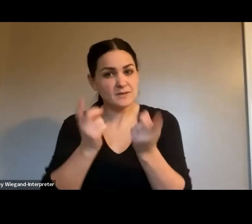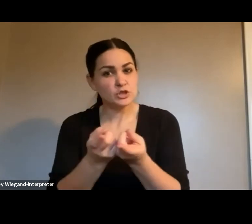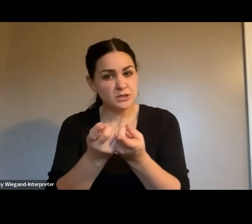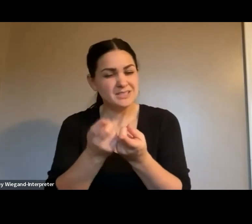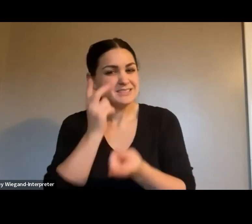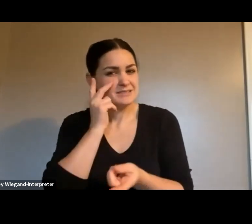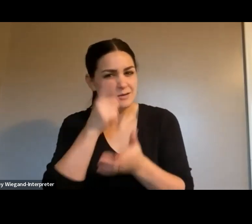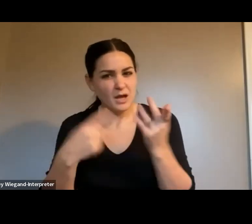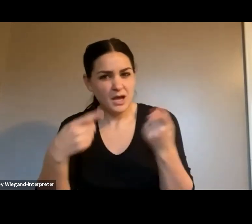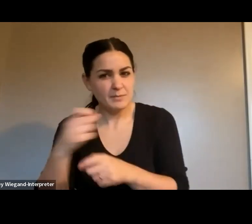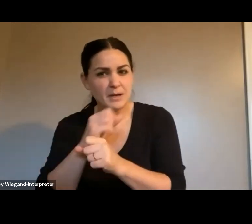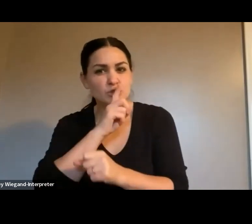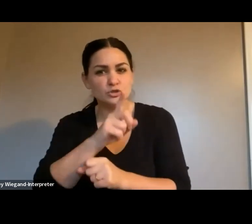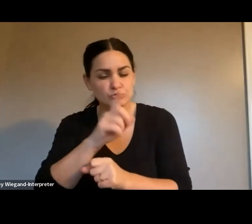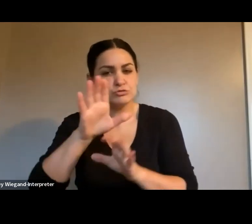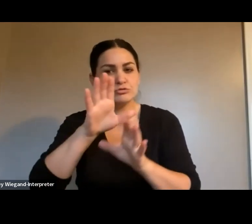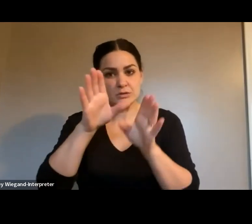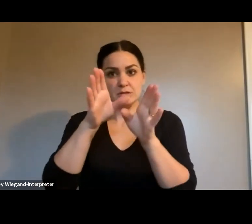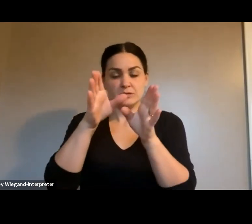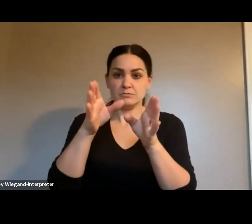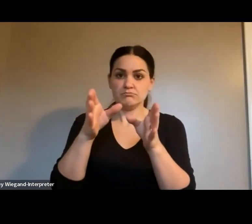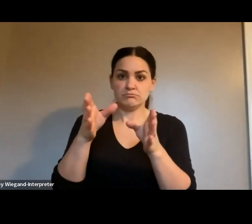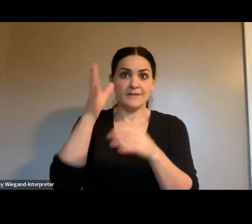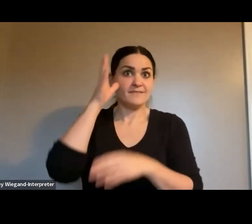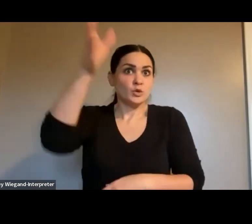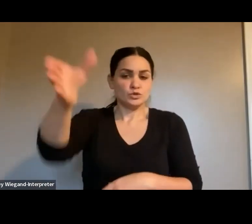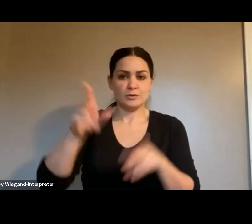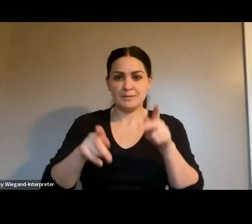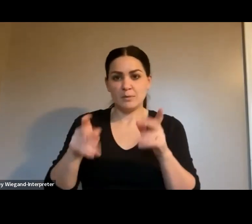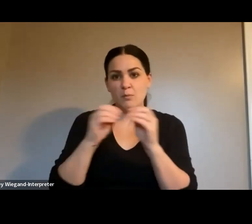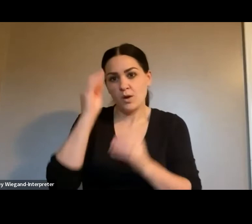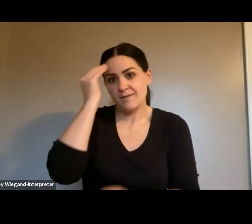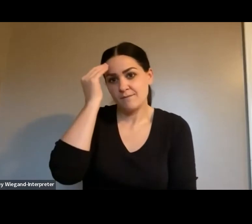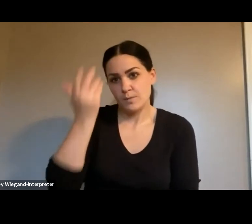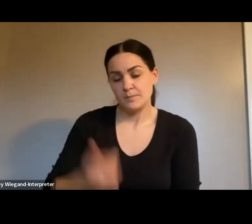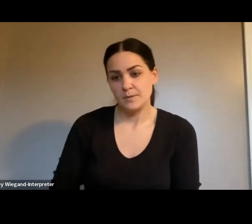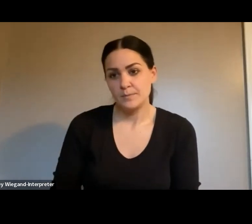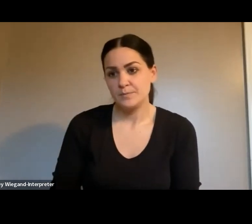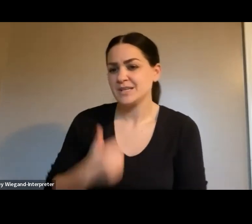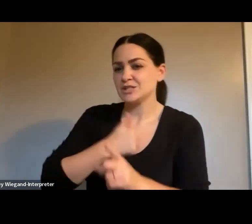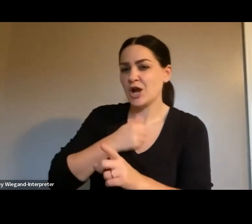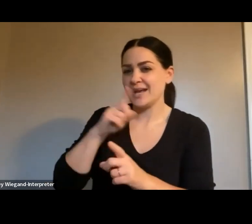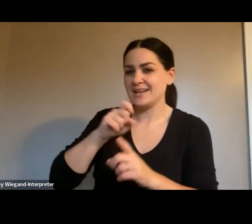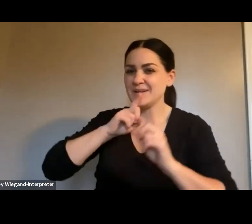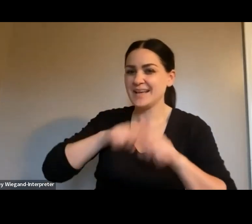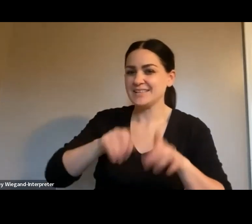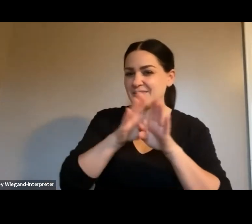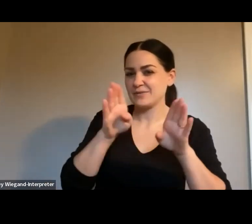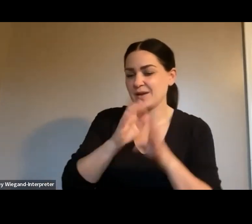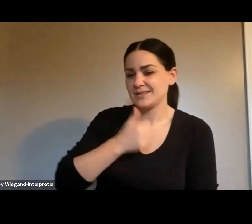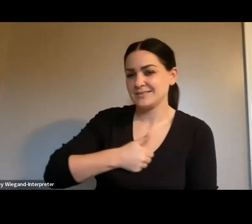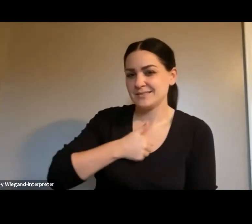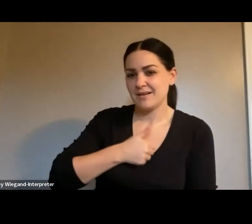every public is informed the future. Thank you. Yeah, I'm sorry. I had to answer the door. I just. Yeah.